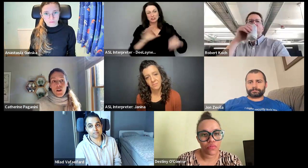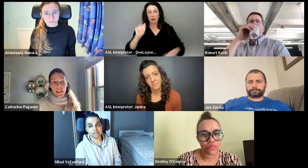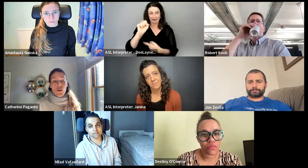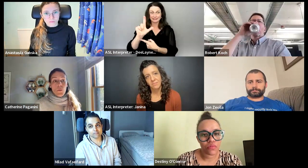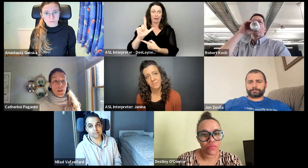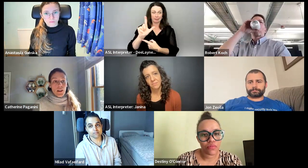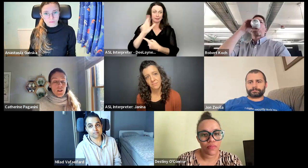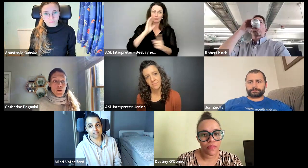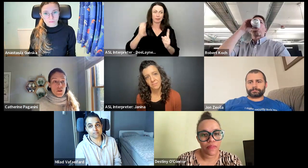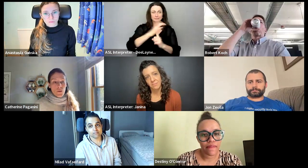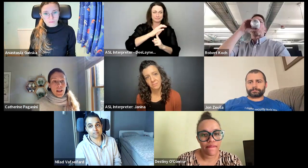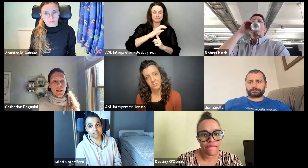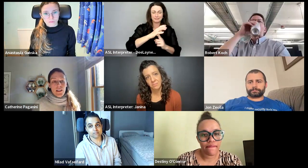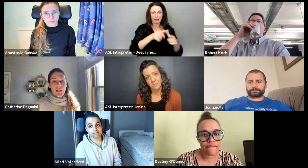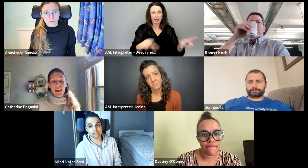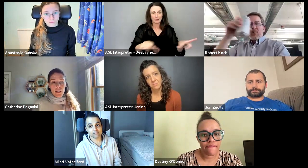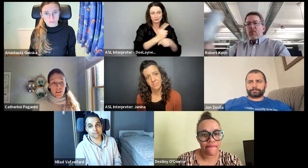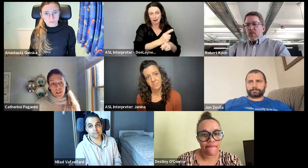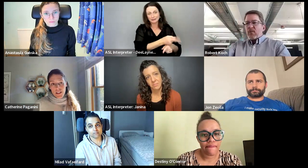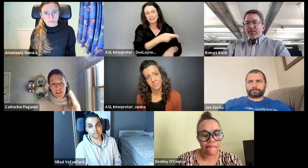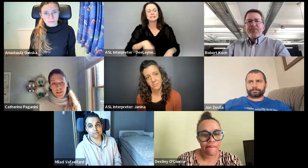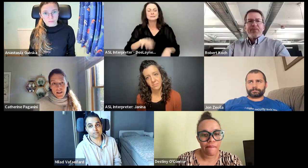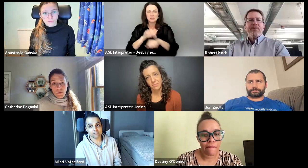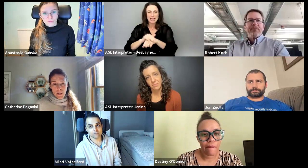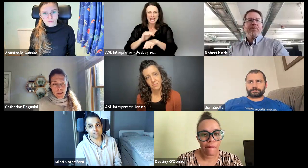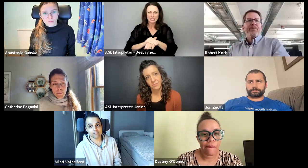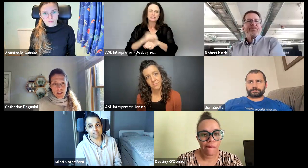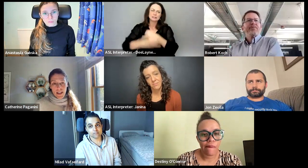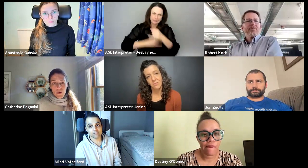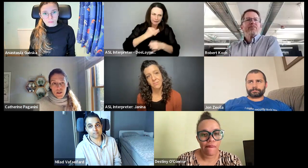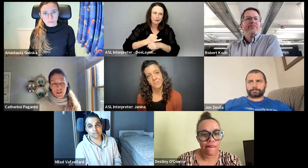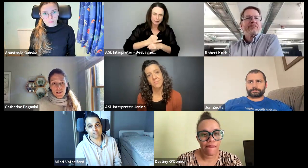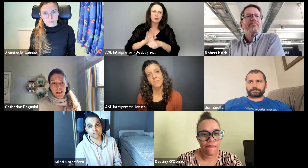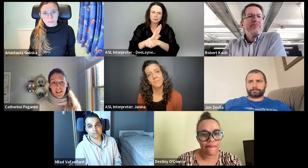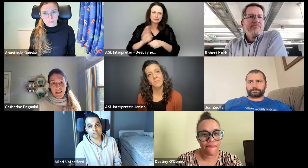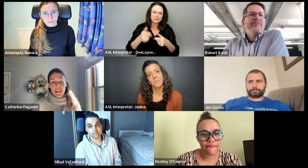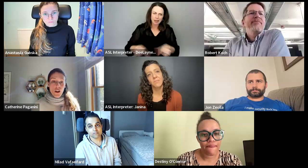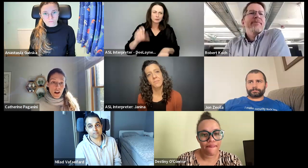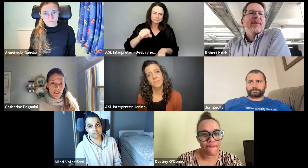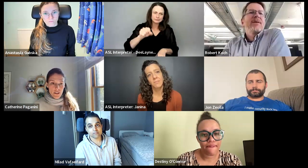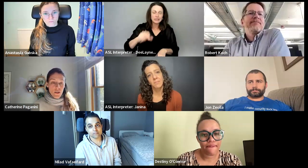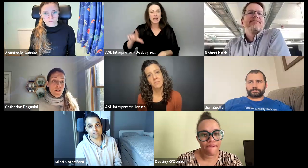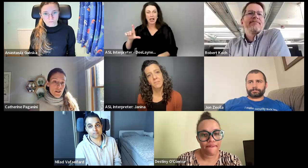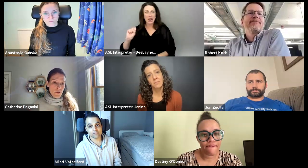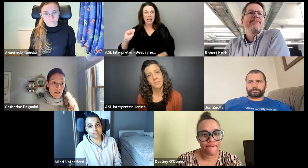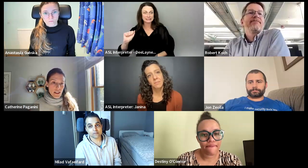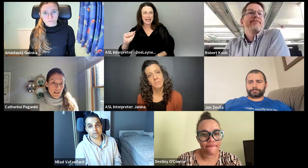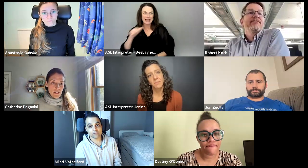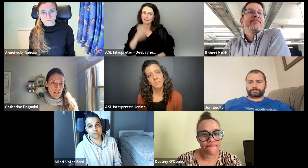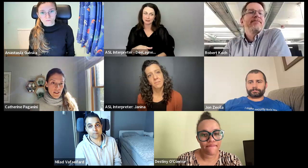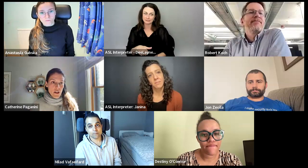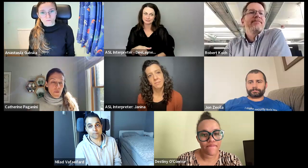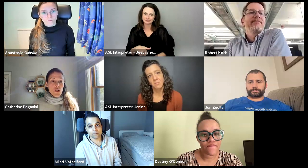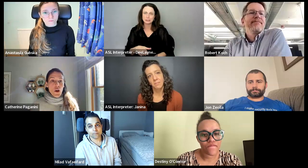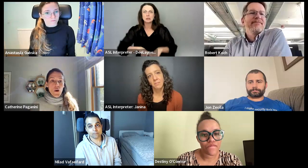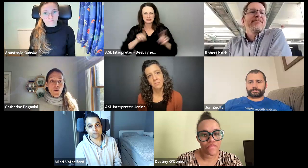that should be used, right? English is the international business language. LSA is not. So there's a difference there.